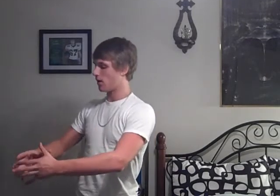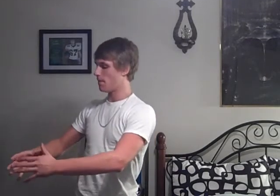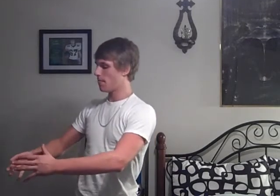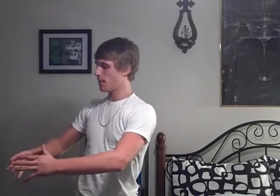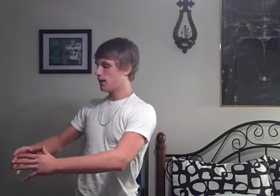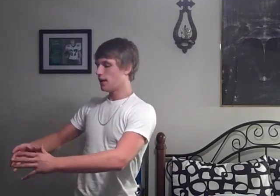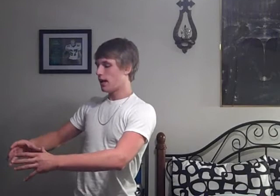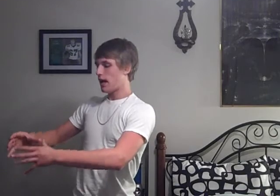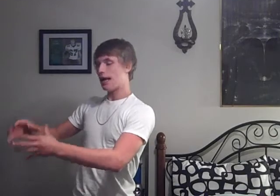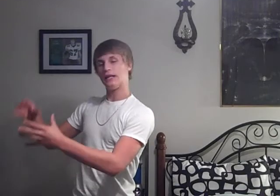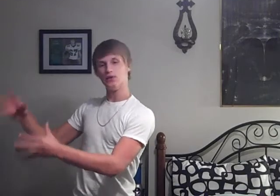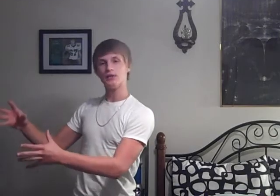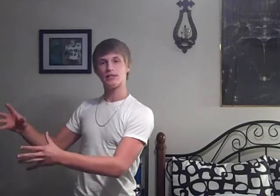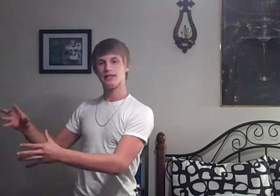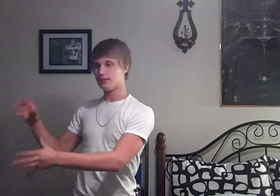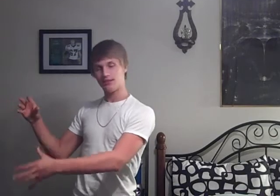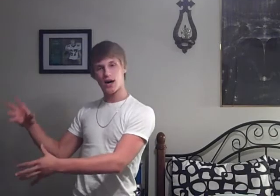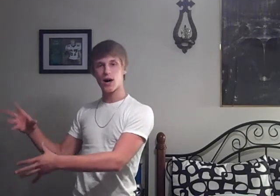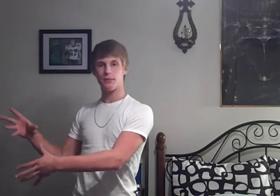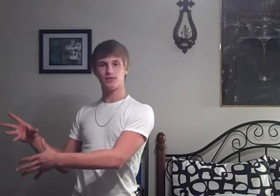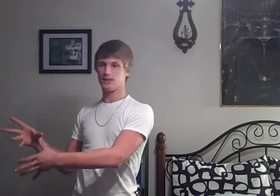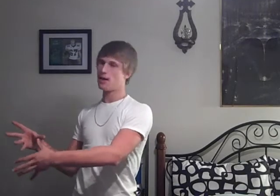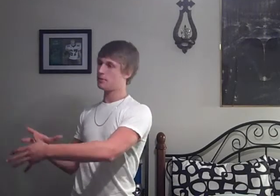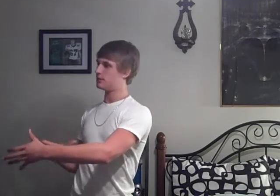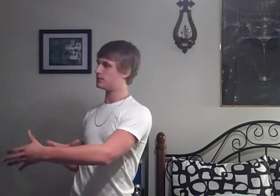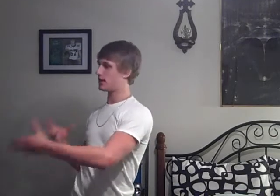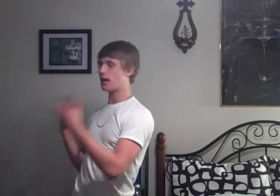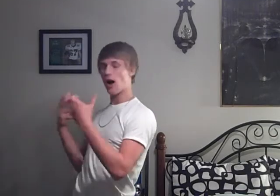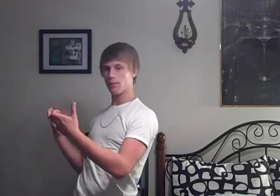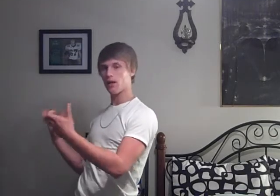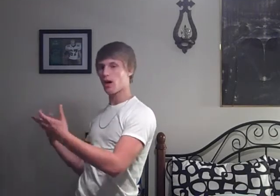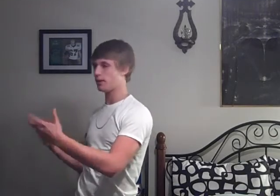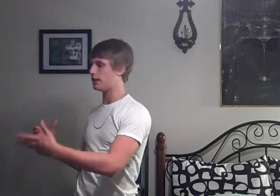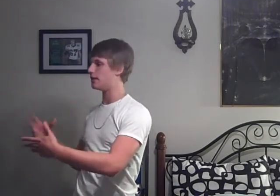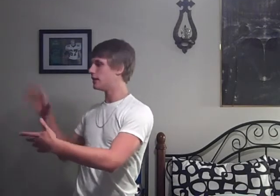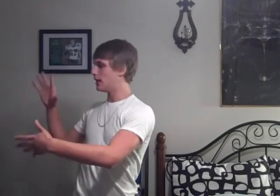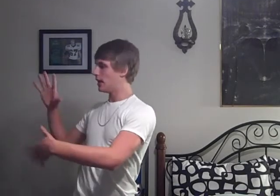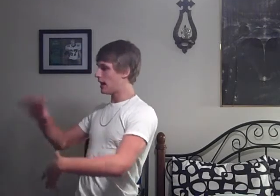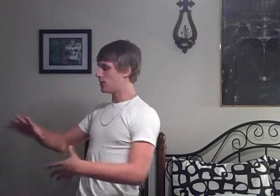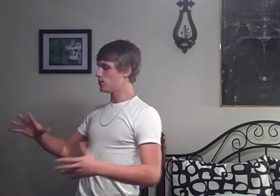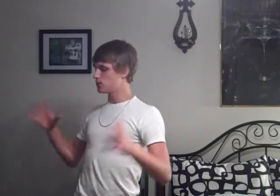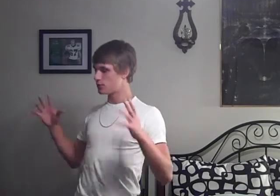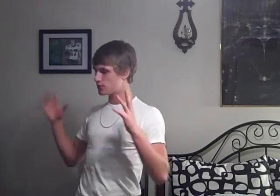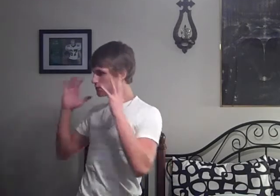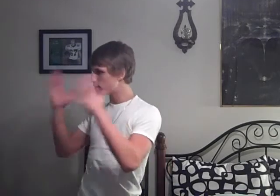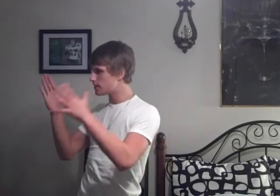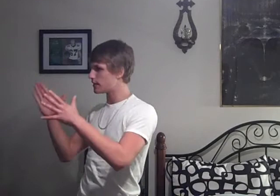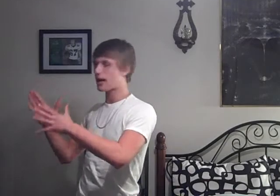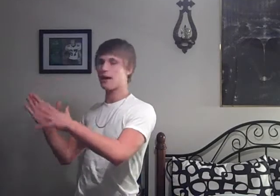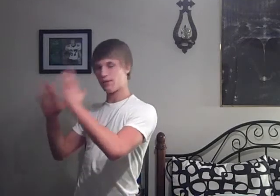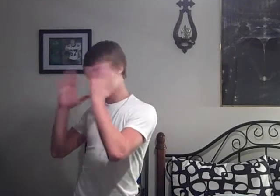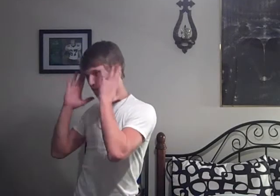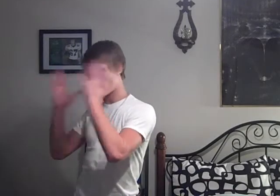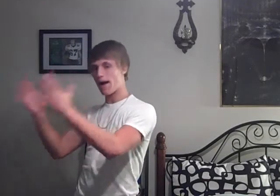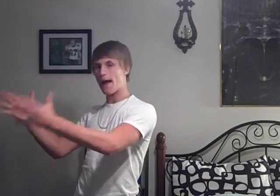And look at these hobbies and lobbies at Hobby Lobby And you're just looking at this crap